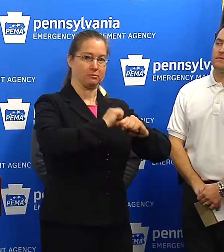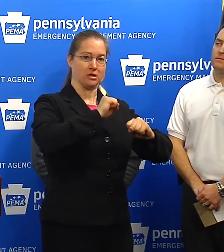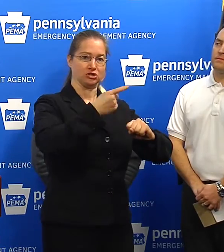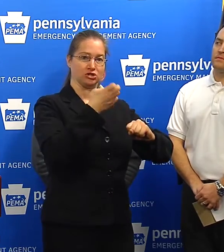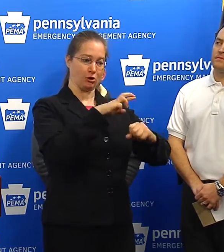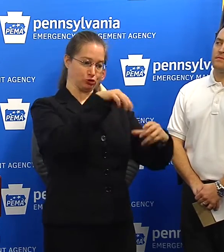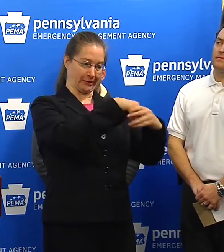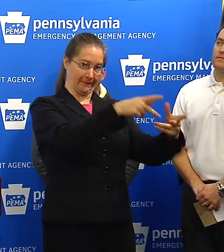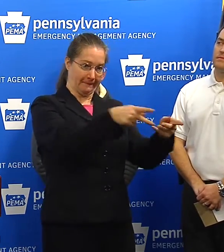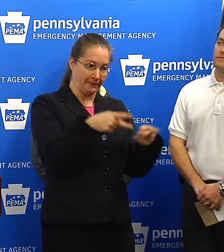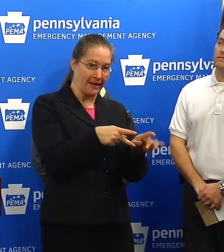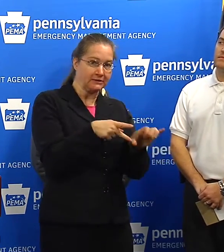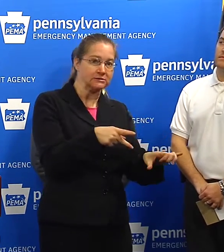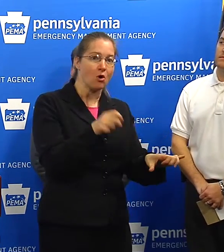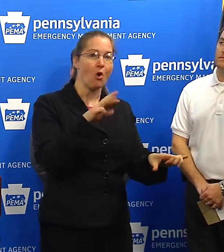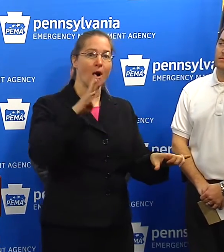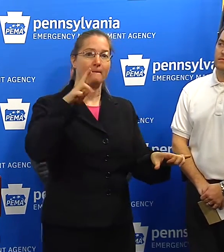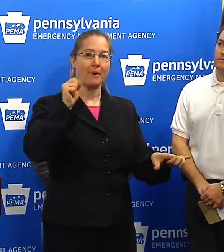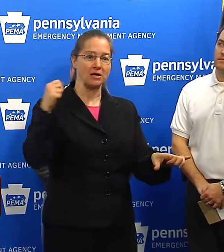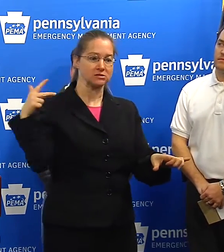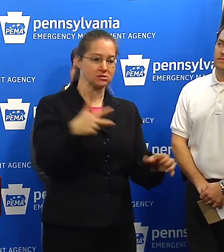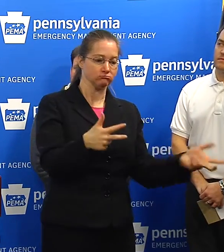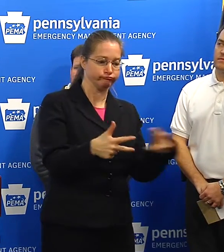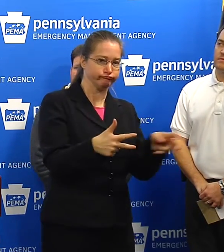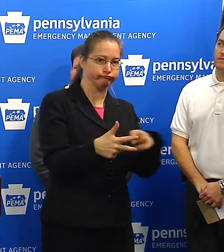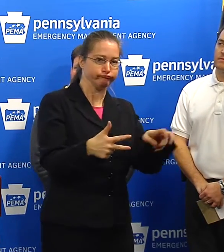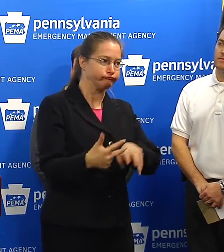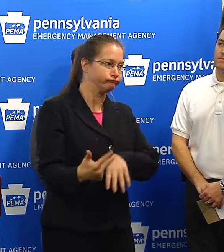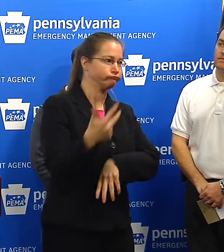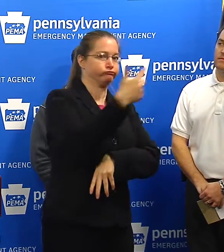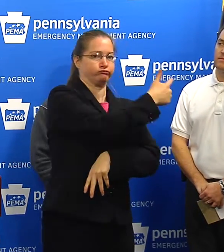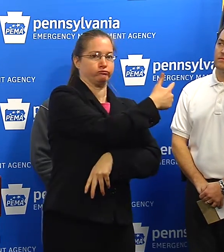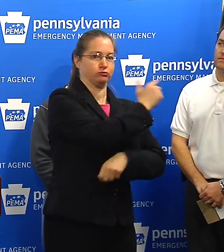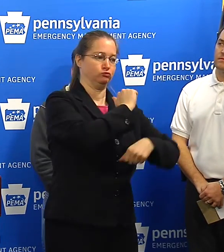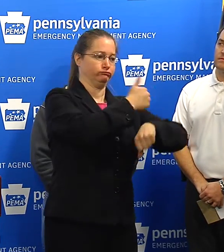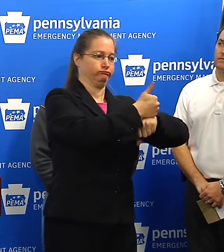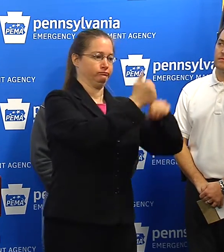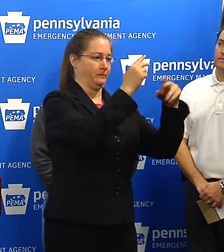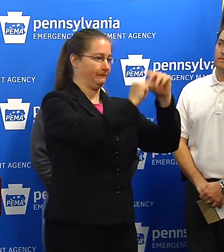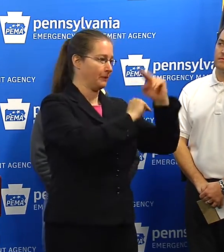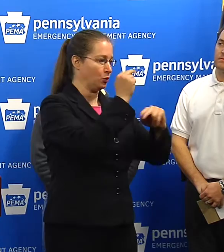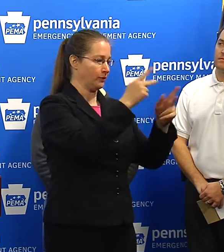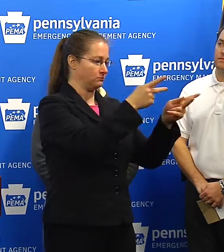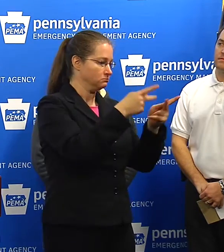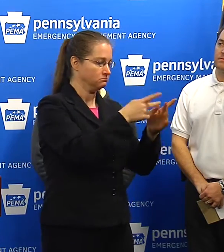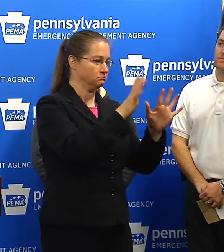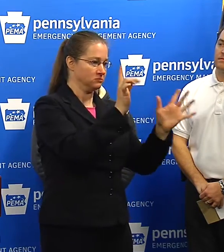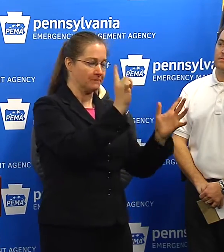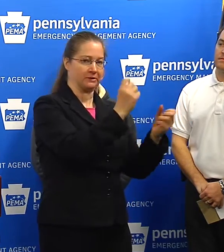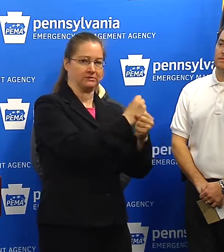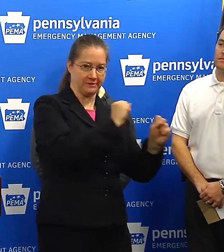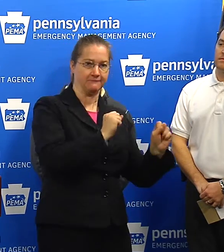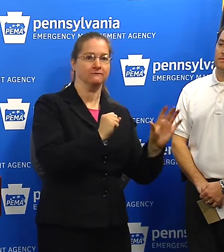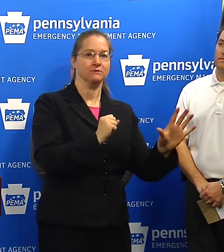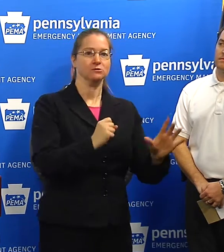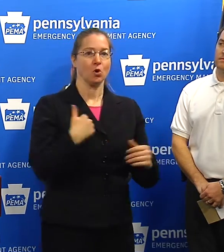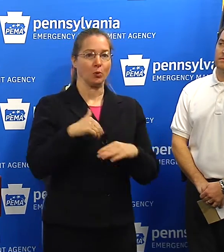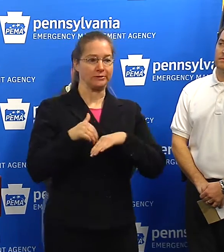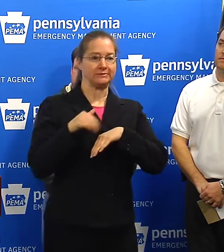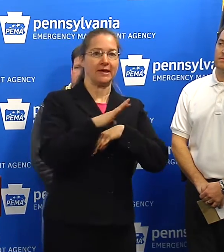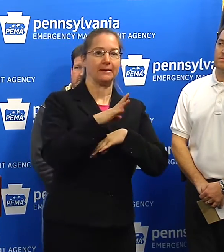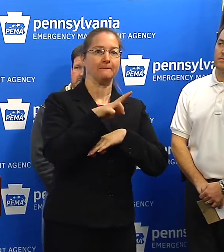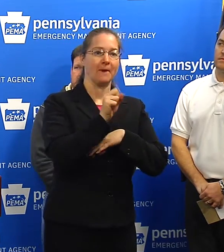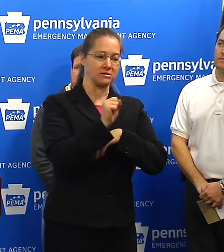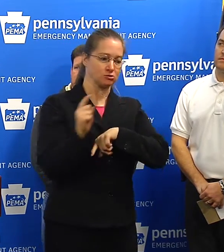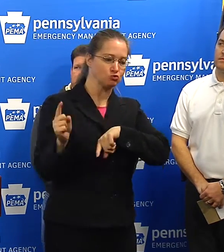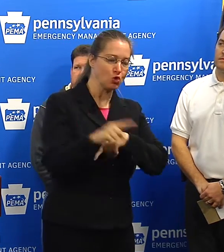them with buses to shelters that are fixed and that we can get them to. So we are working, sending buses in there as